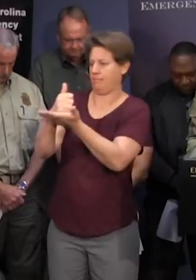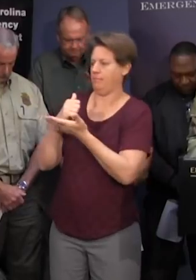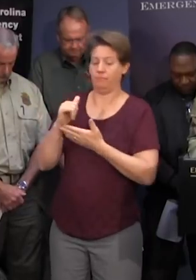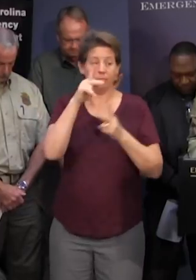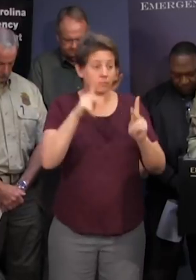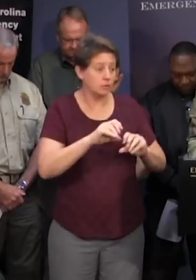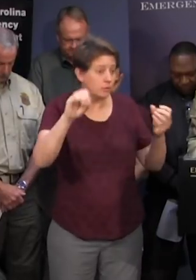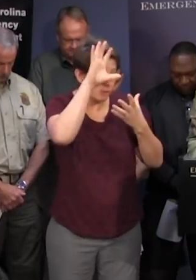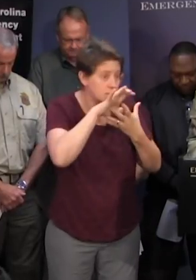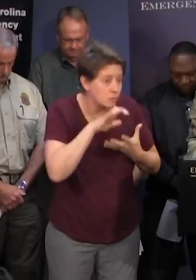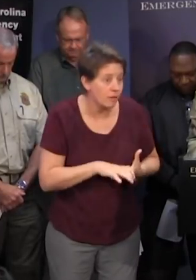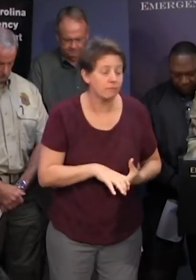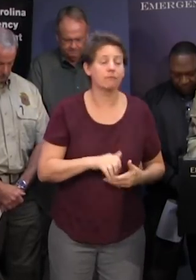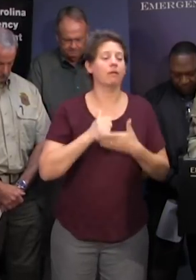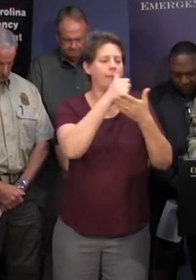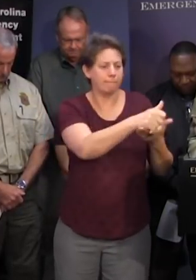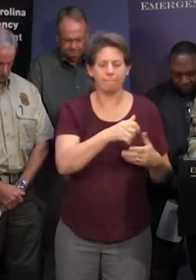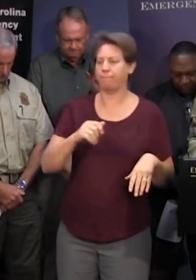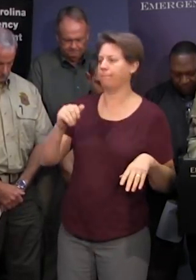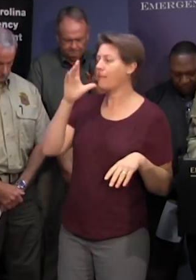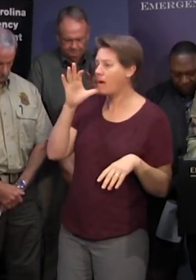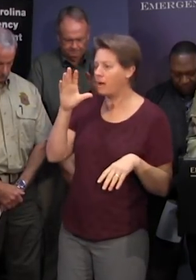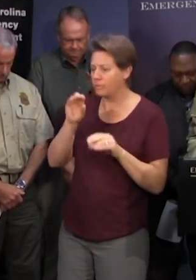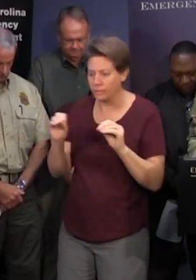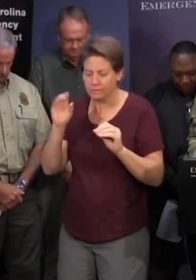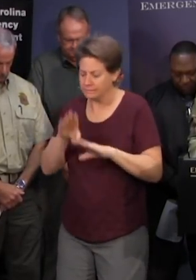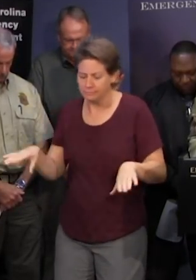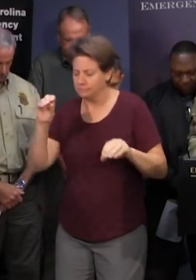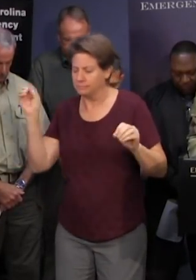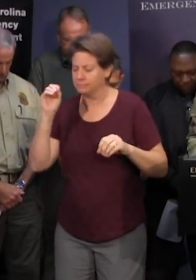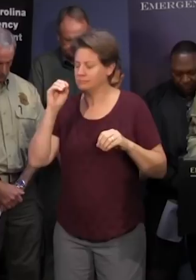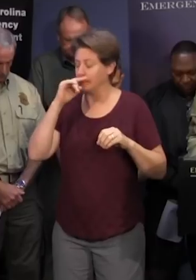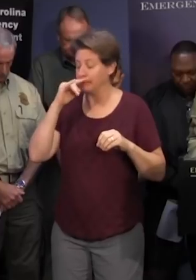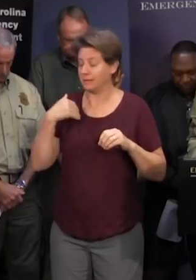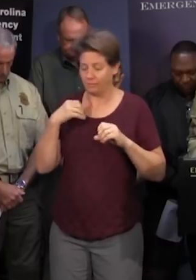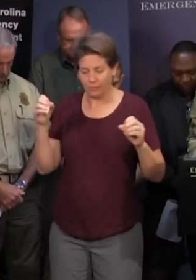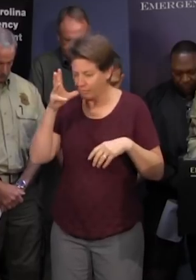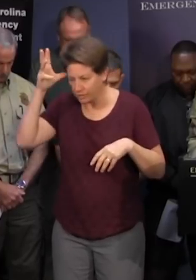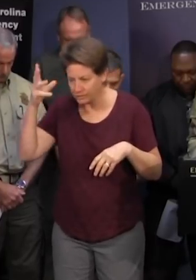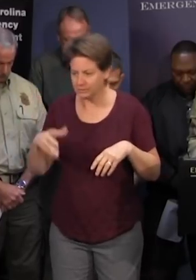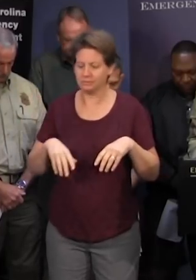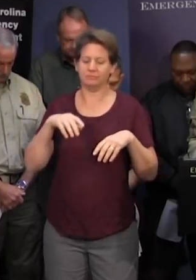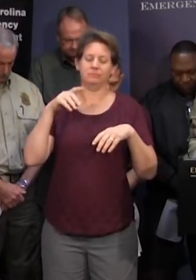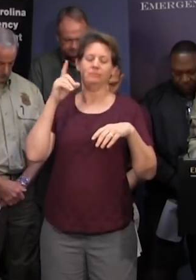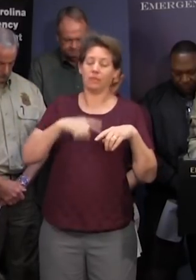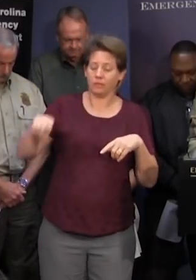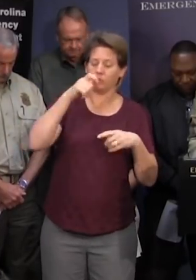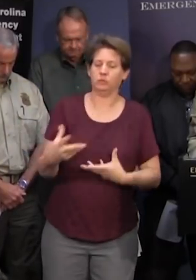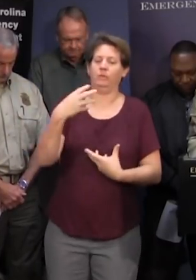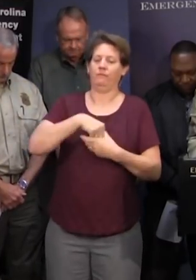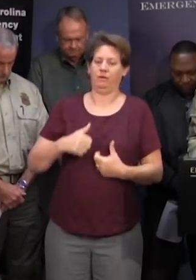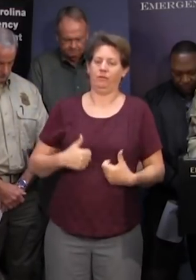street the single mom with four kids the medically homebound or whoever they may be in our circle in our lives that may need help